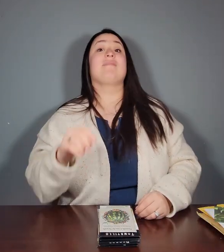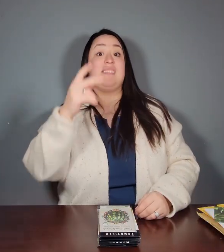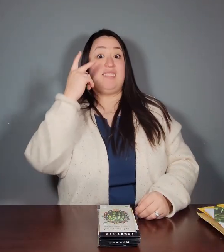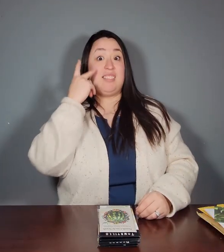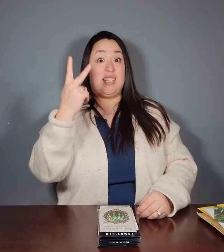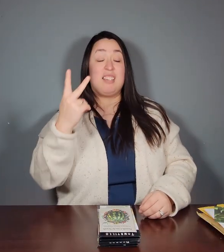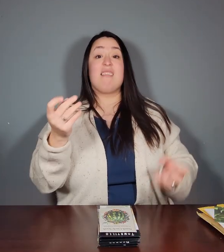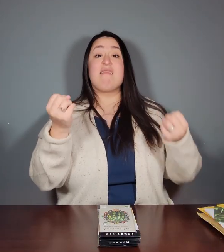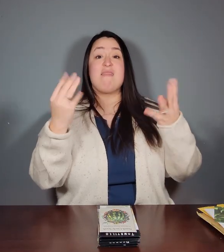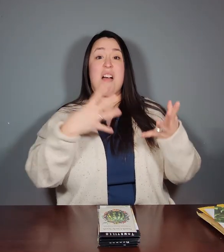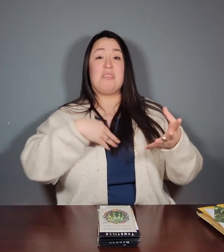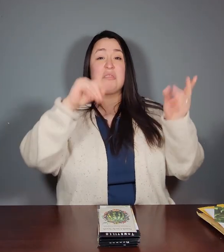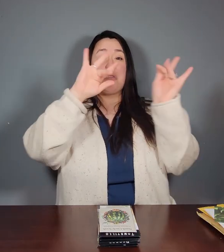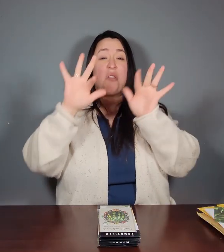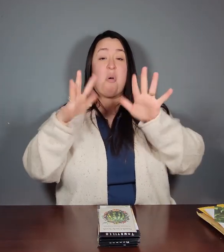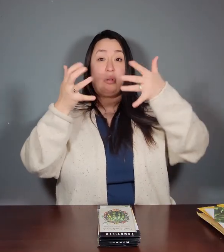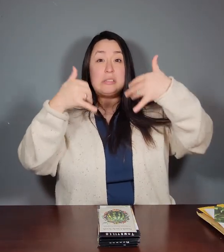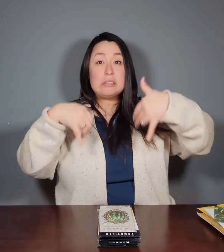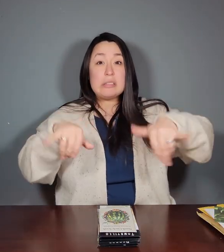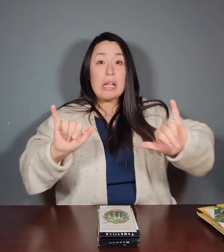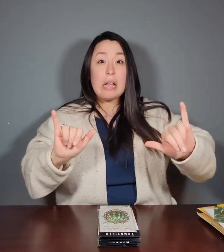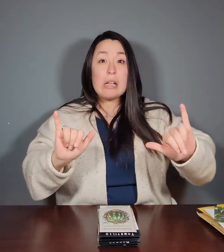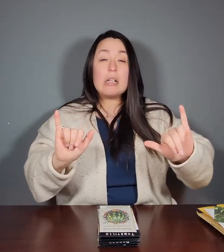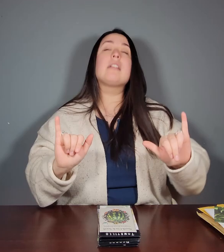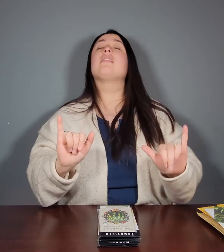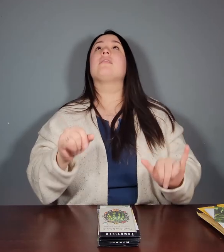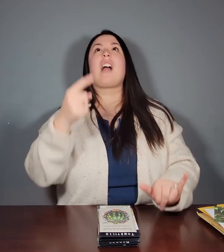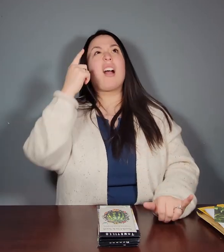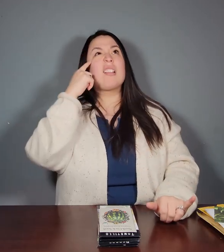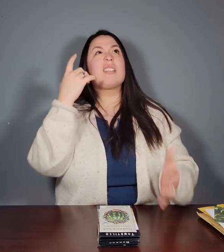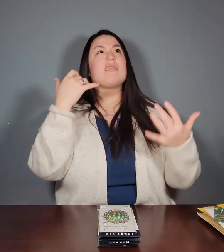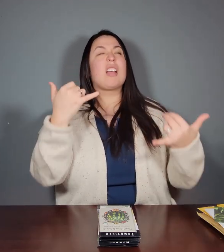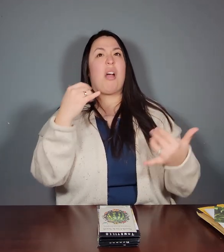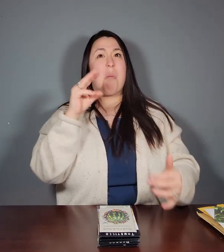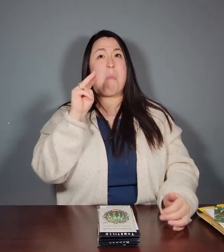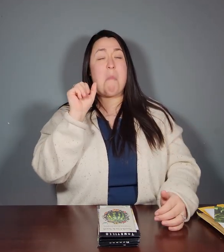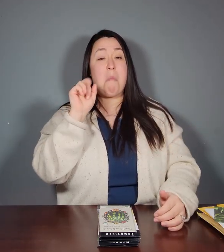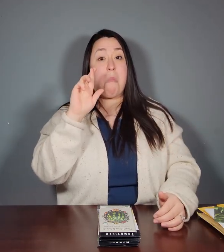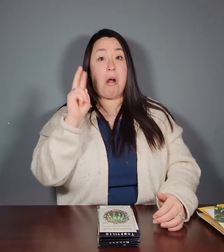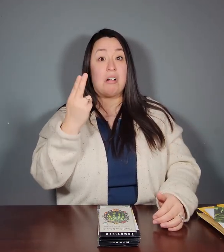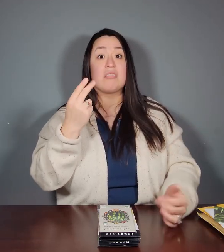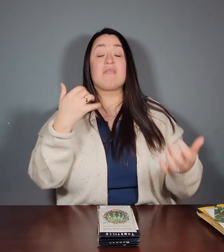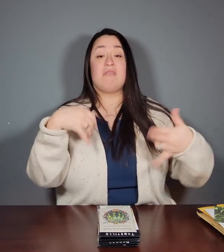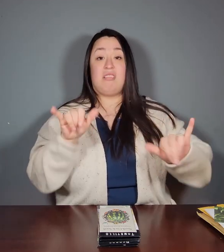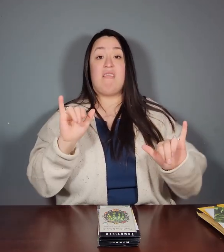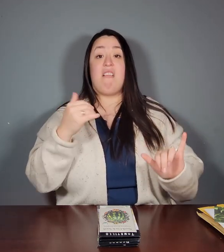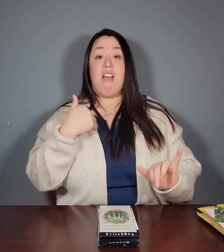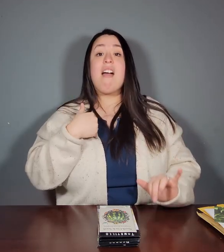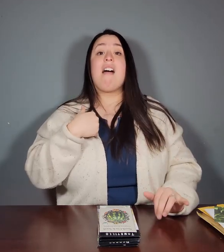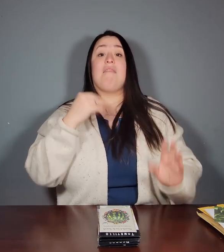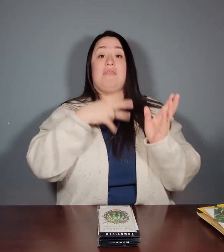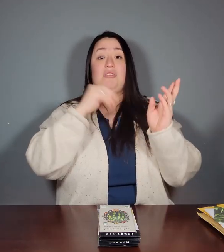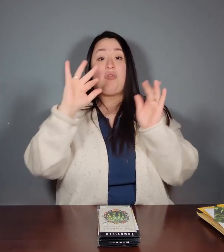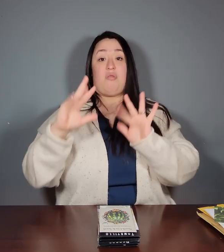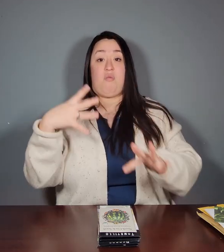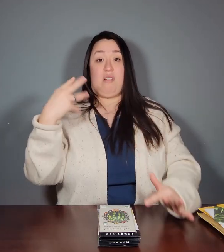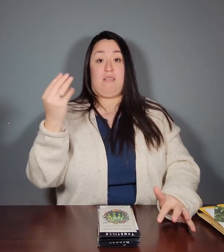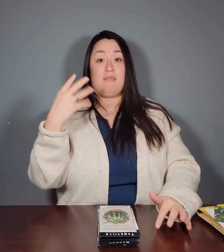Did you see how much snow is still out there? I think it's March now and it's still snowy